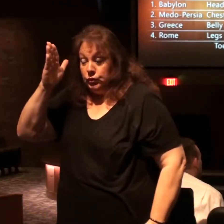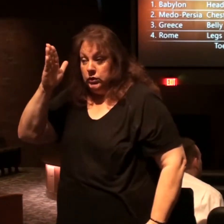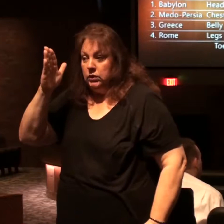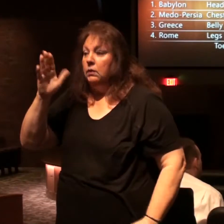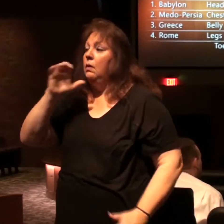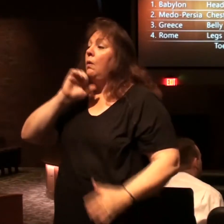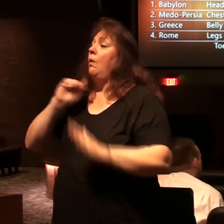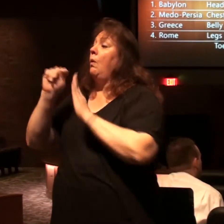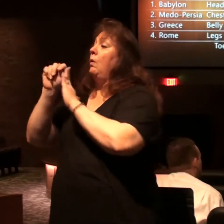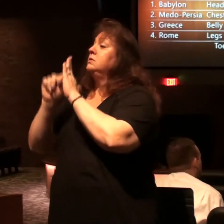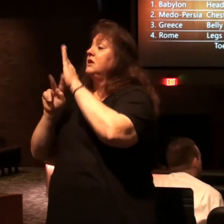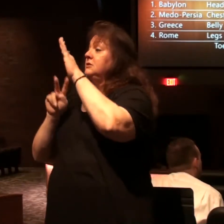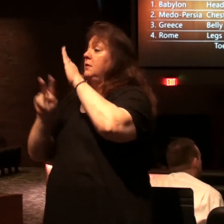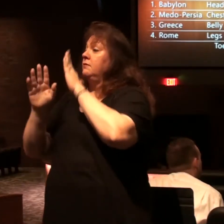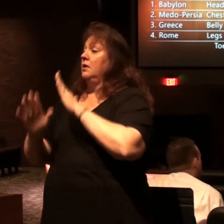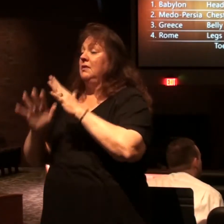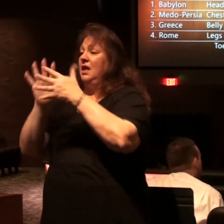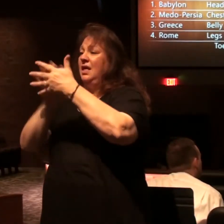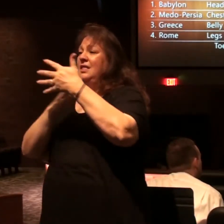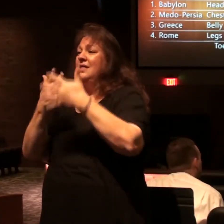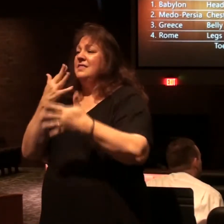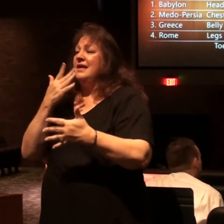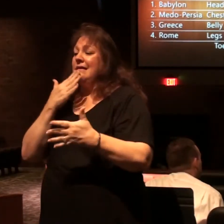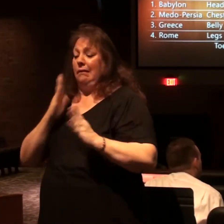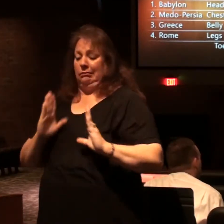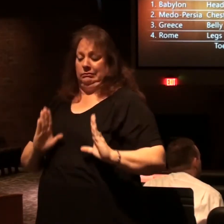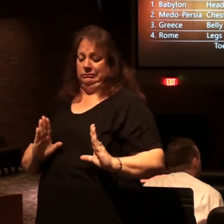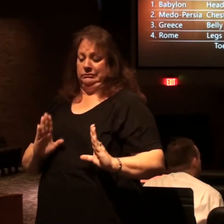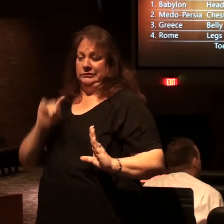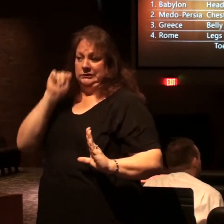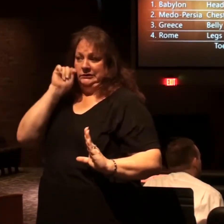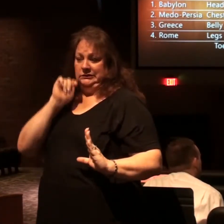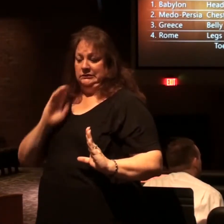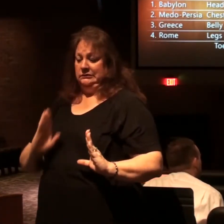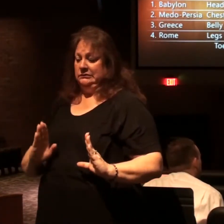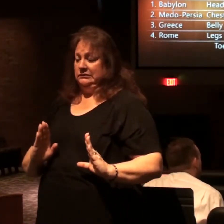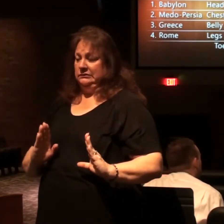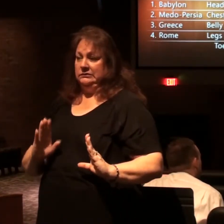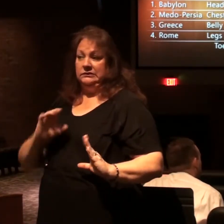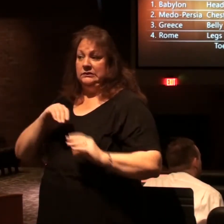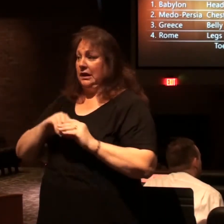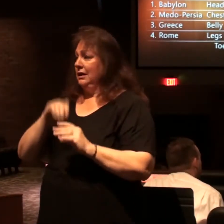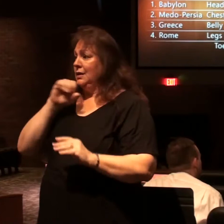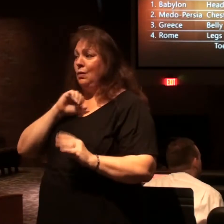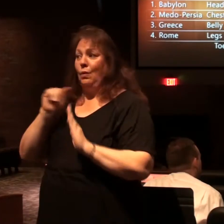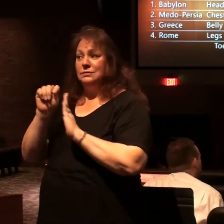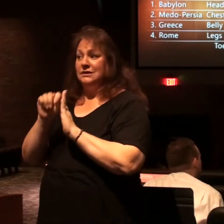prophecy remember that chart that colored period that's not in there